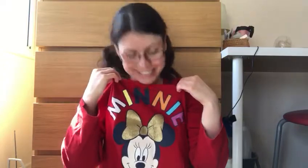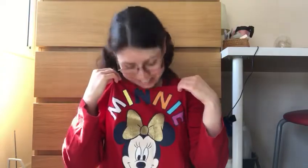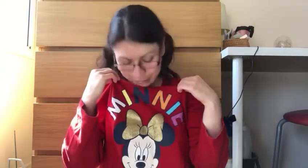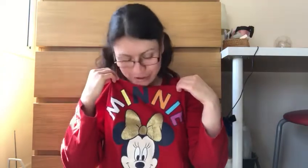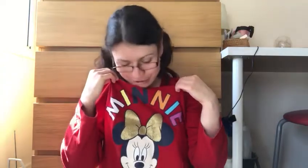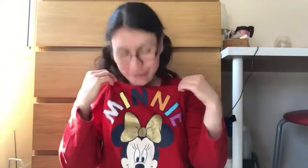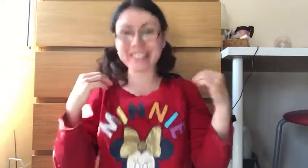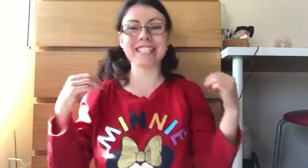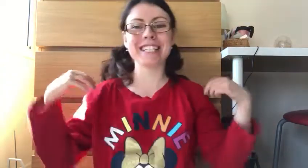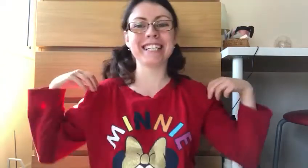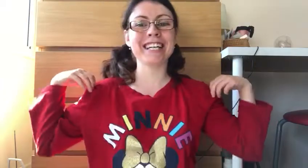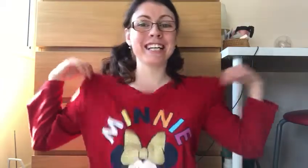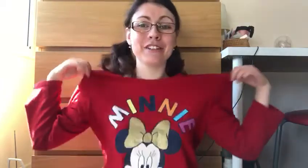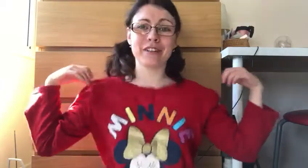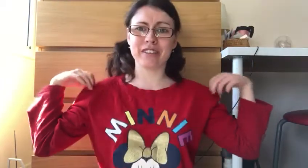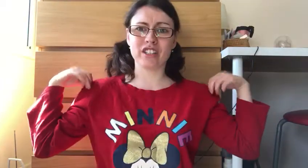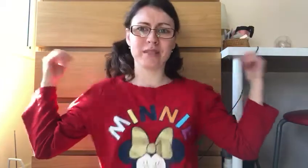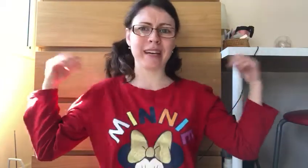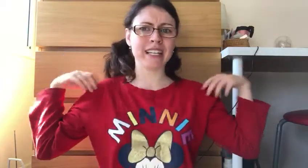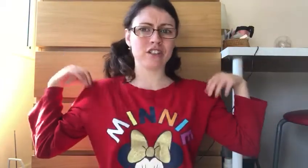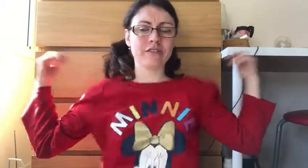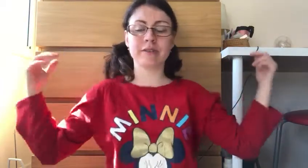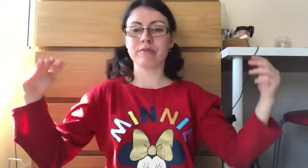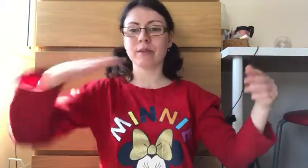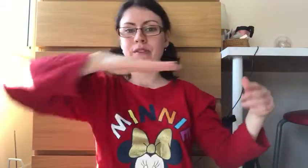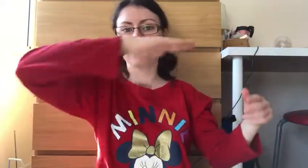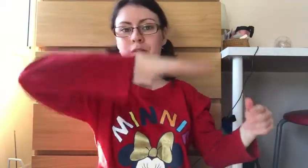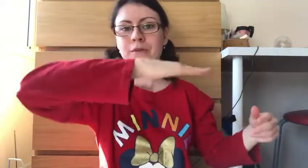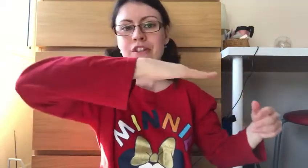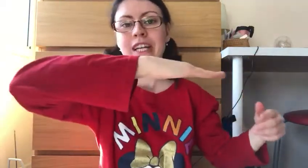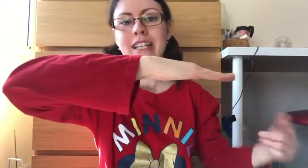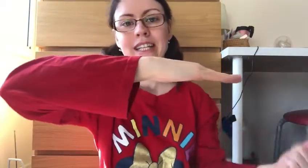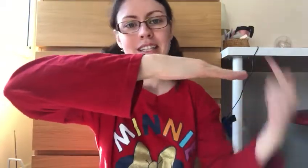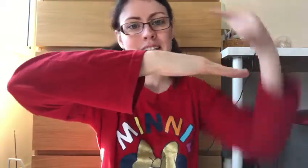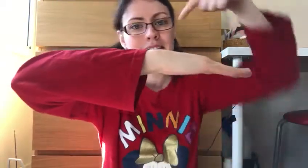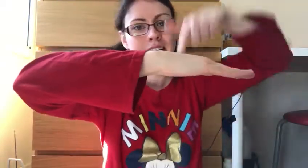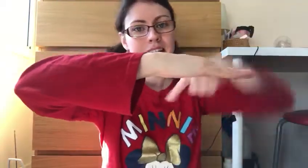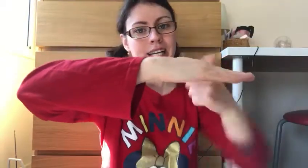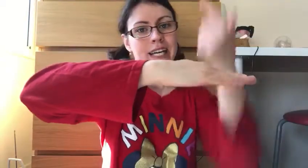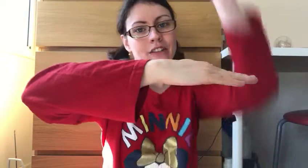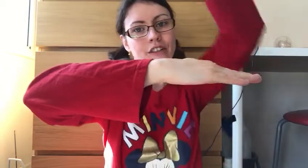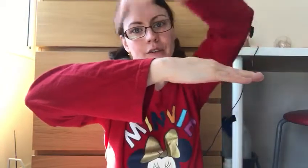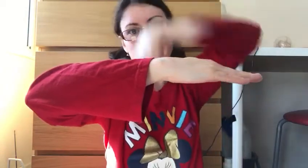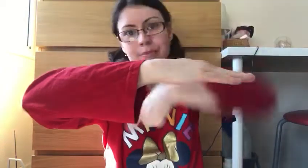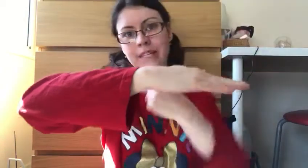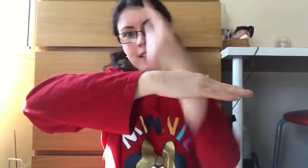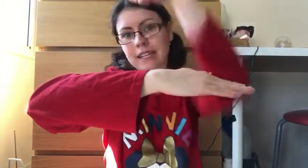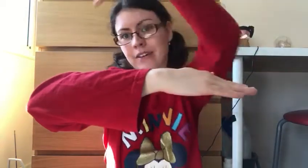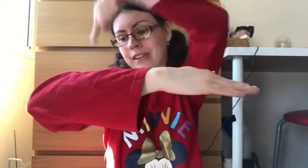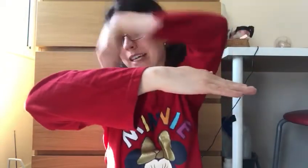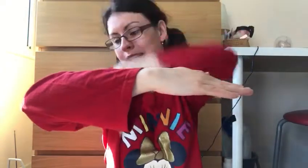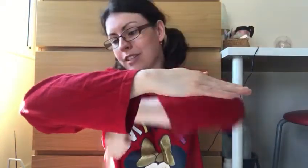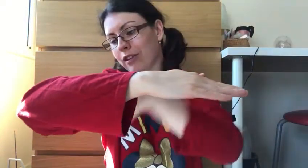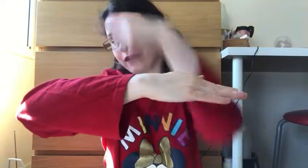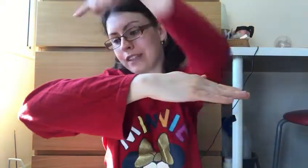It's wonderful, isn't it? Oh I think she's smiling, she's very impressive. So if put your hand like this and you go up and down like a dolphin.